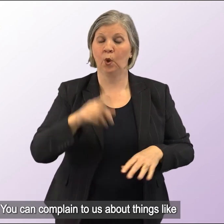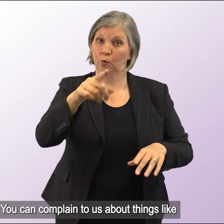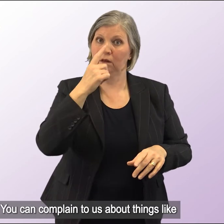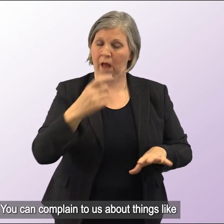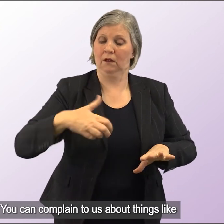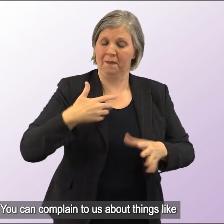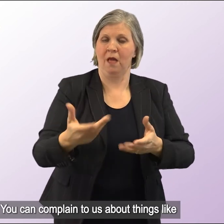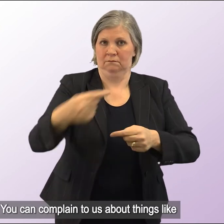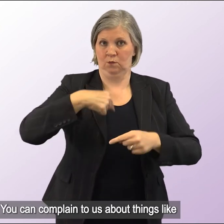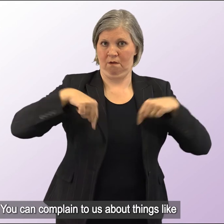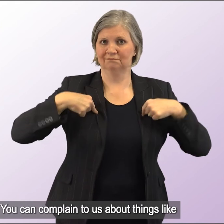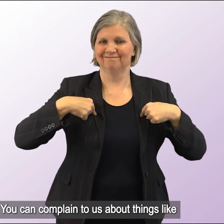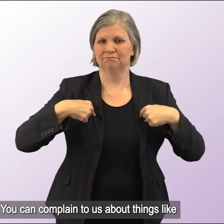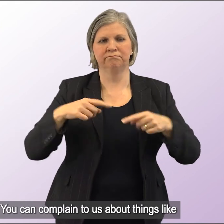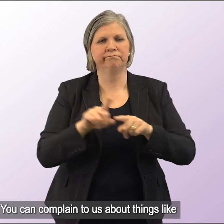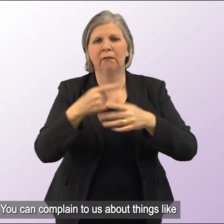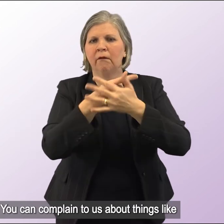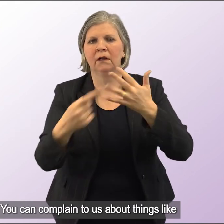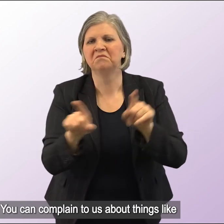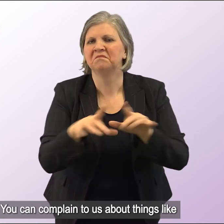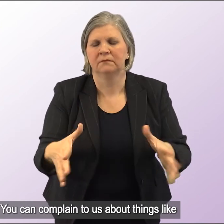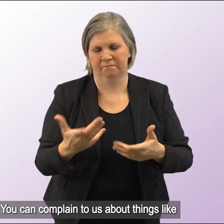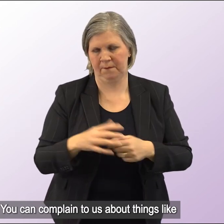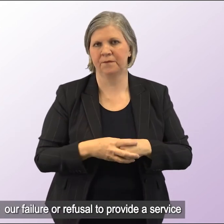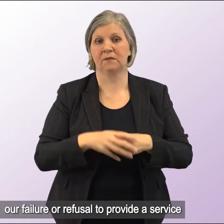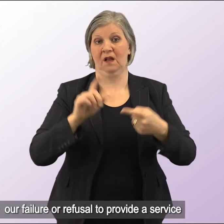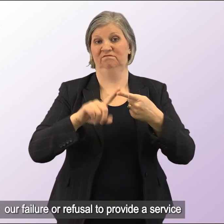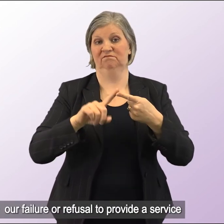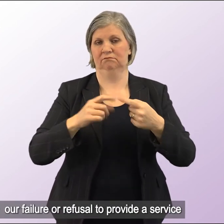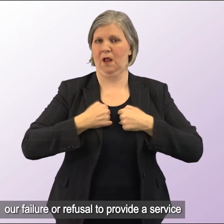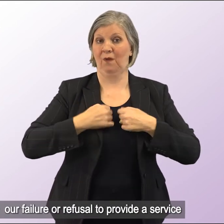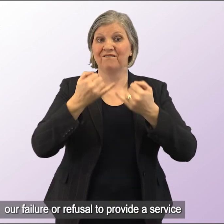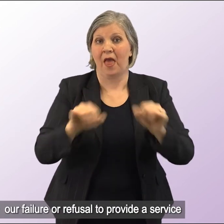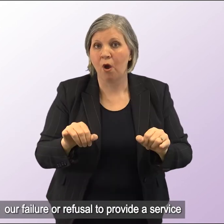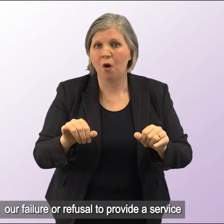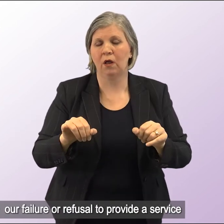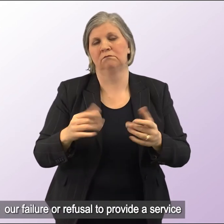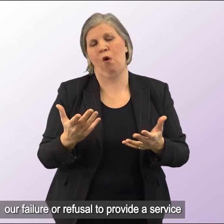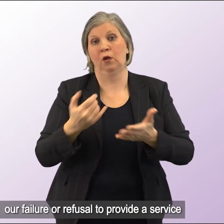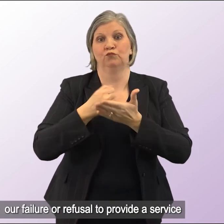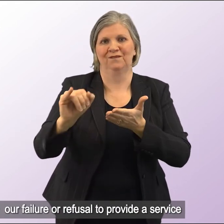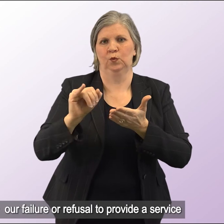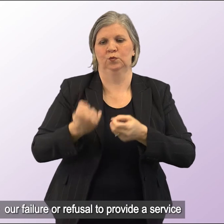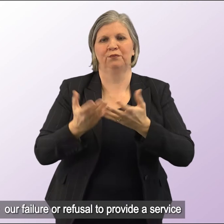You can complain to us about things like Our failure or refusal to provide a service